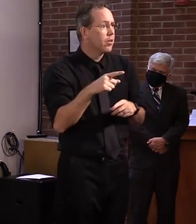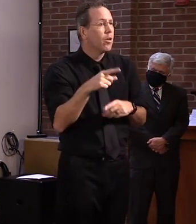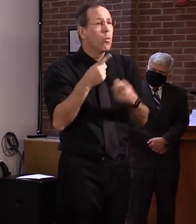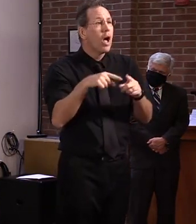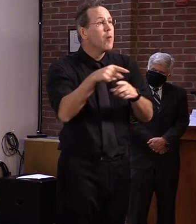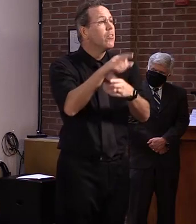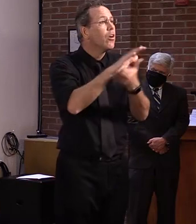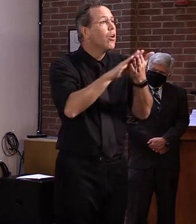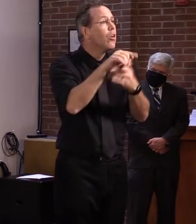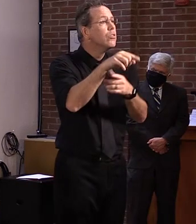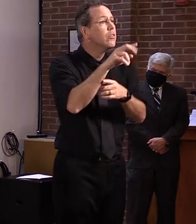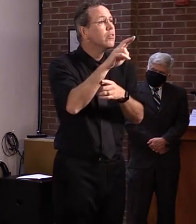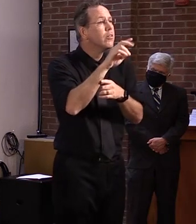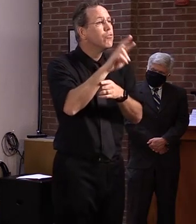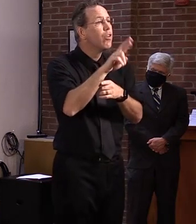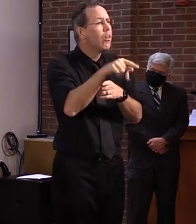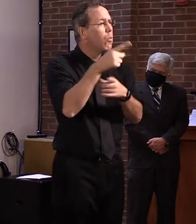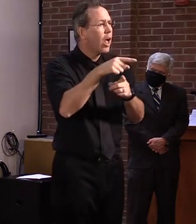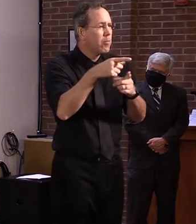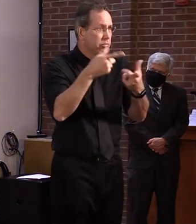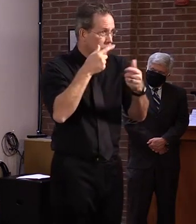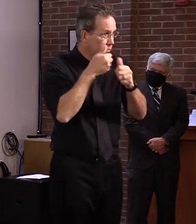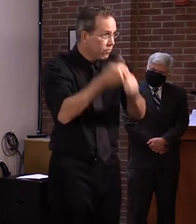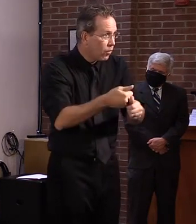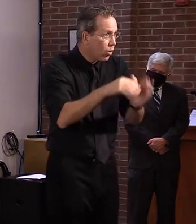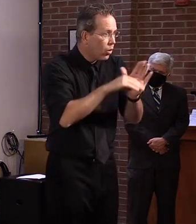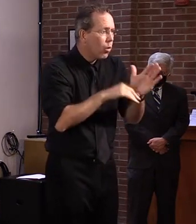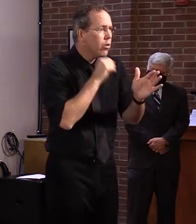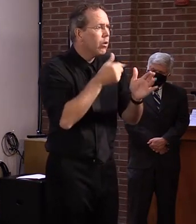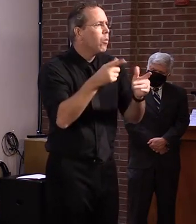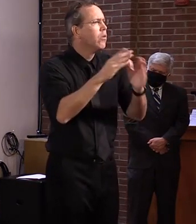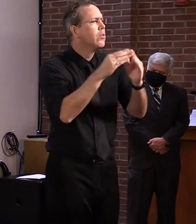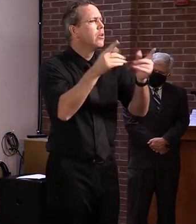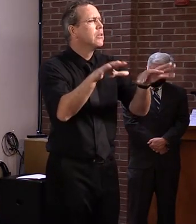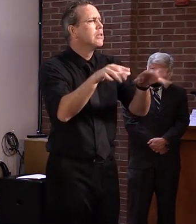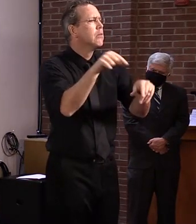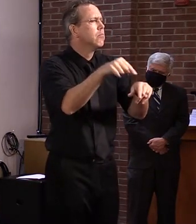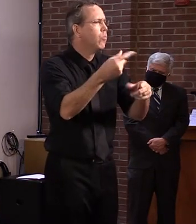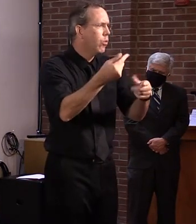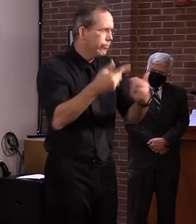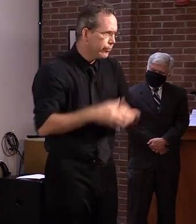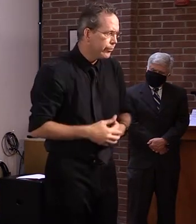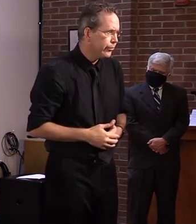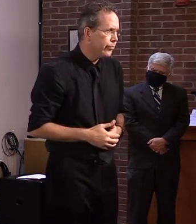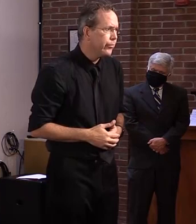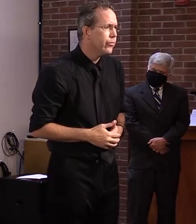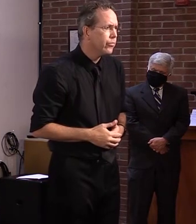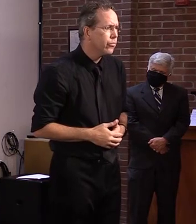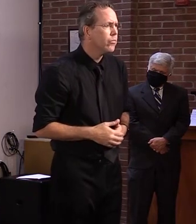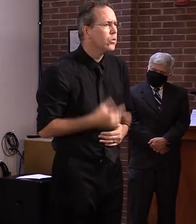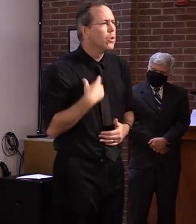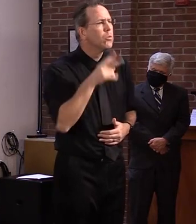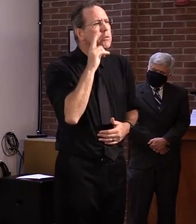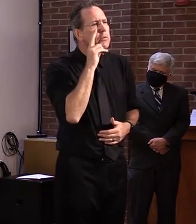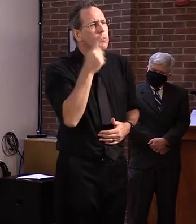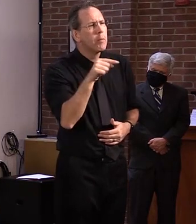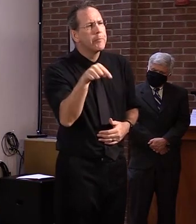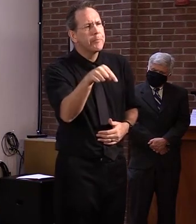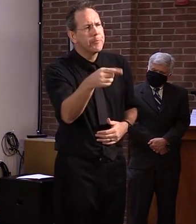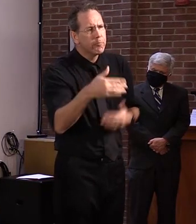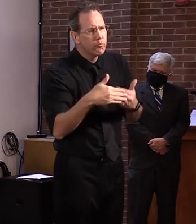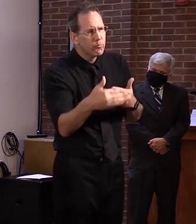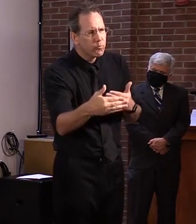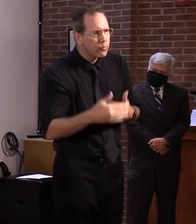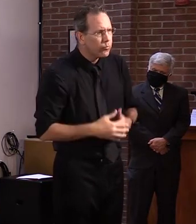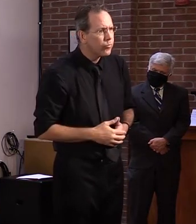to make, uh, make stricter guidelines, uh, enforceable at that point as well. So we'll see what happens. But, uh, but again, if